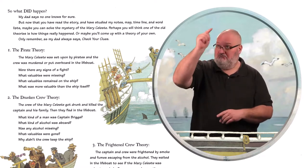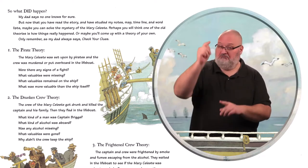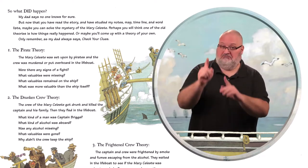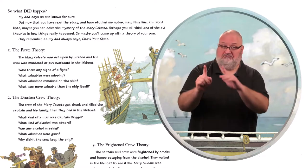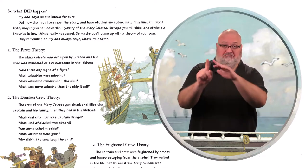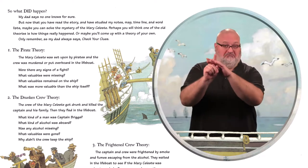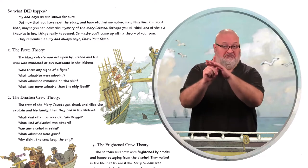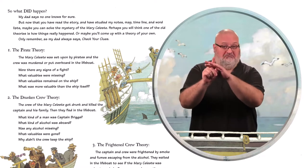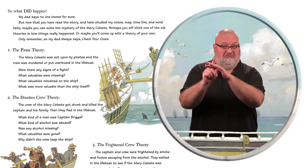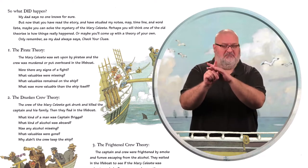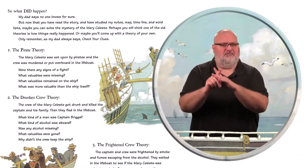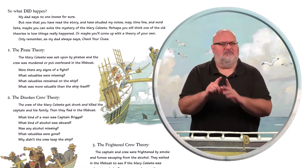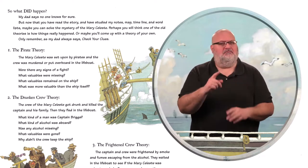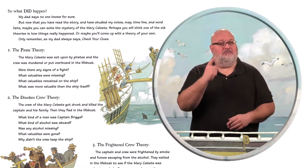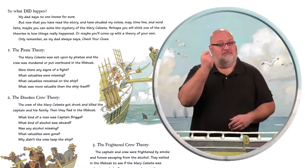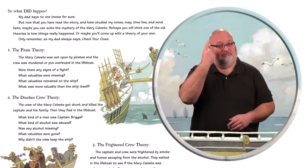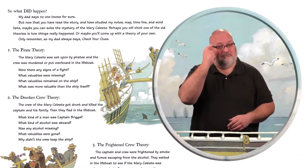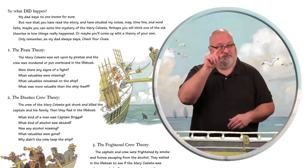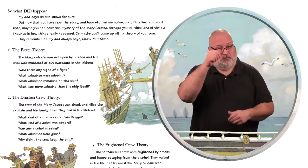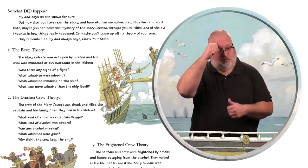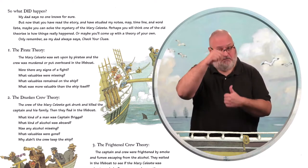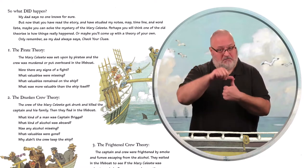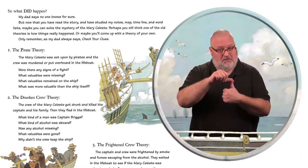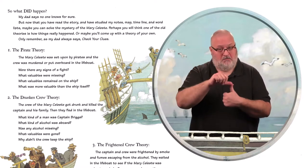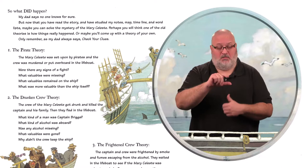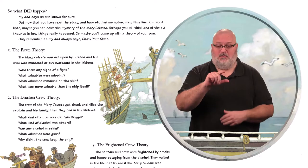Or maybe you'll come up with a theory of your own.